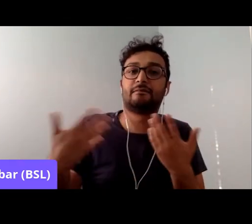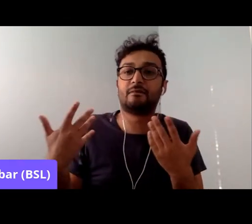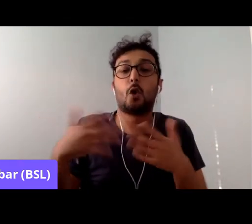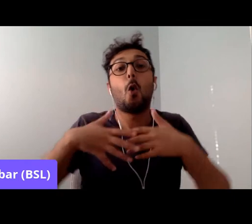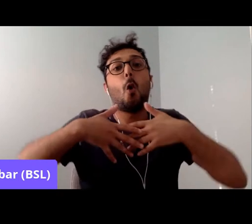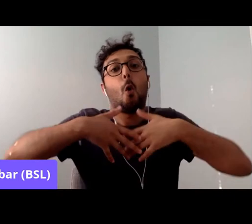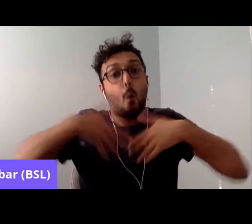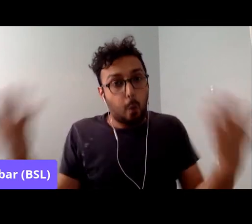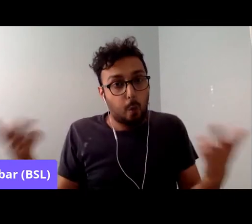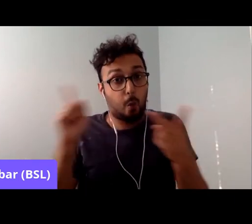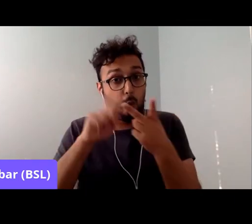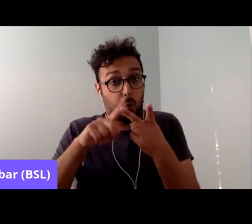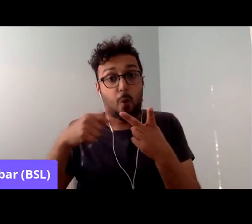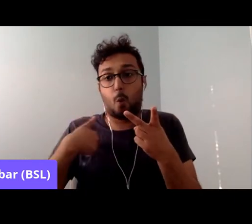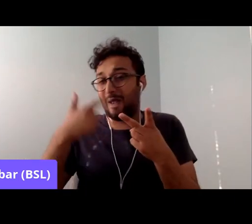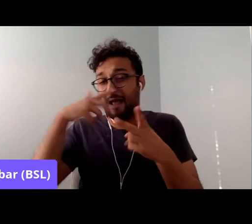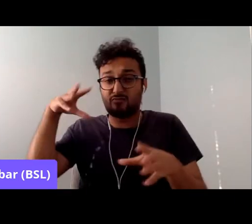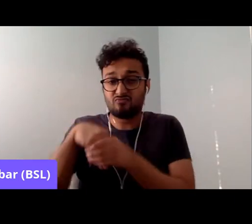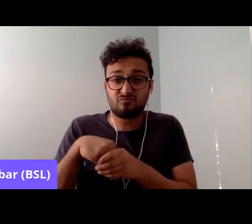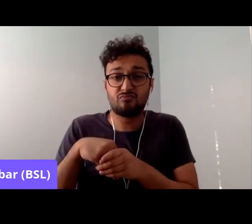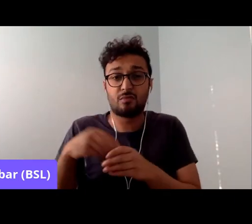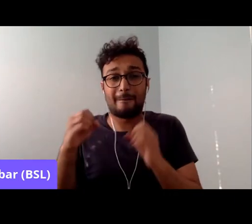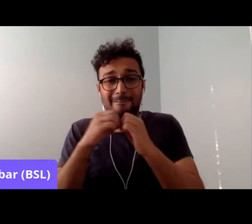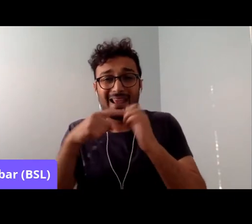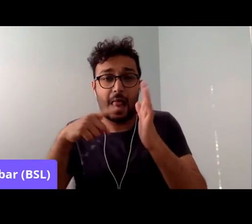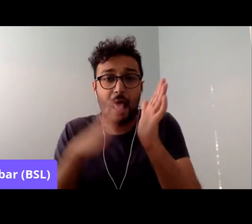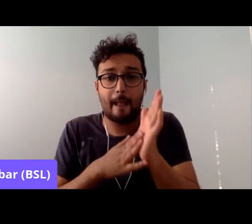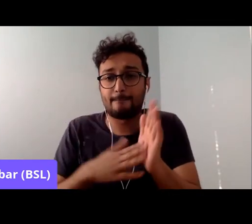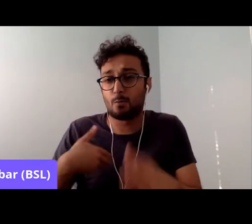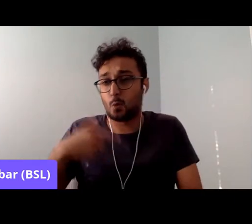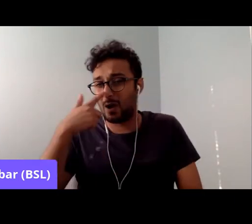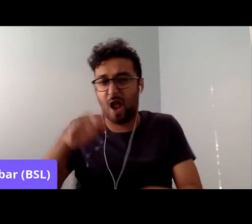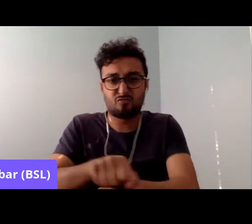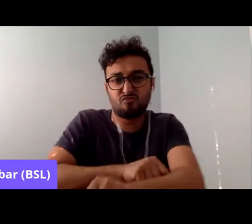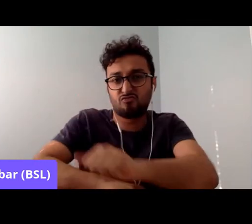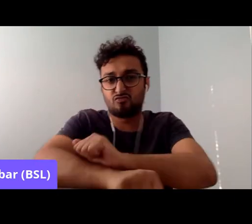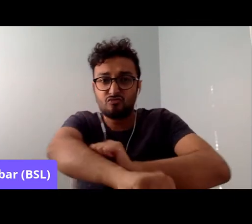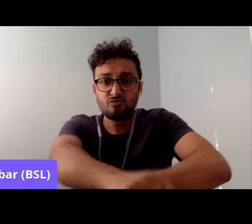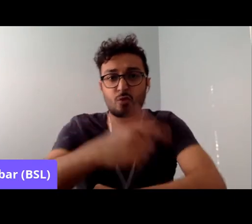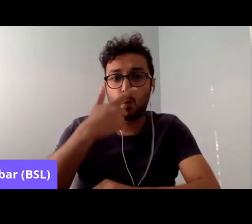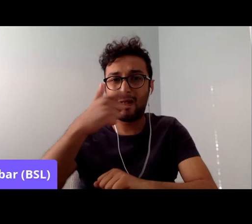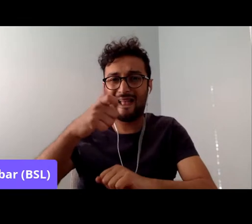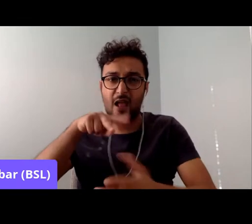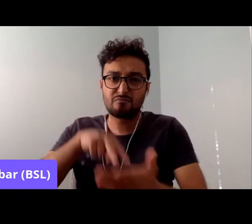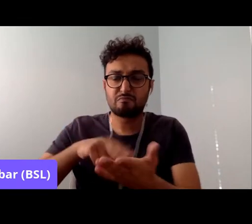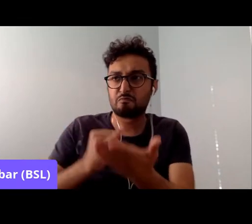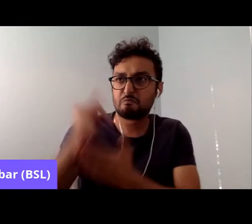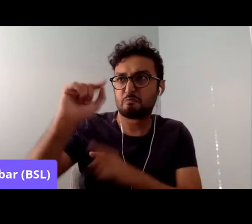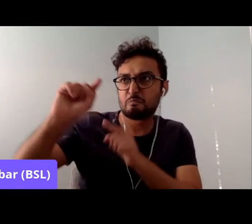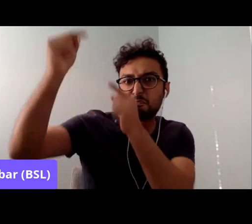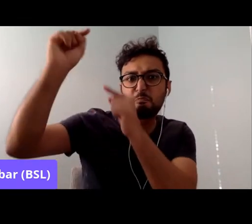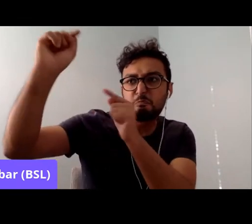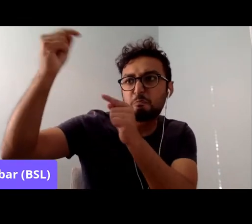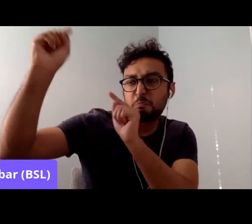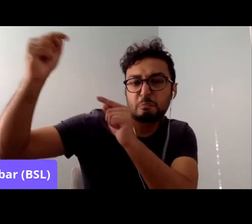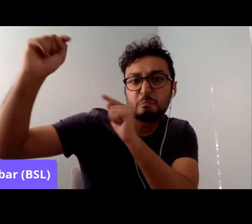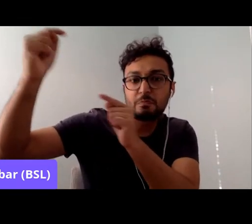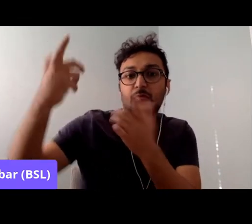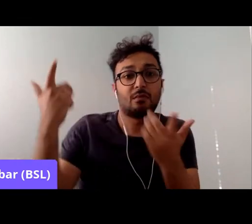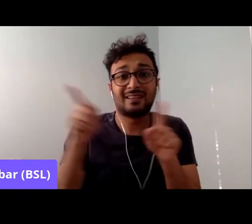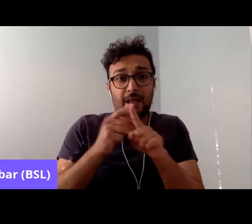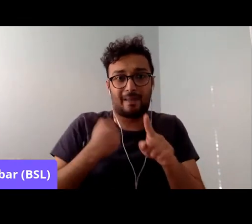movement. We can stand up to racism and anti-immigration sentiment in the country as a whole. And in our own party,